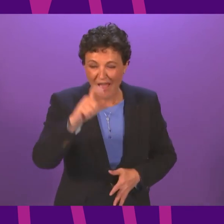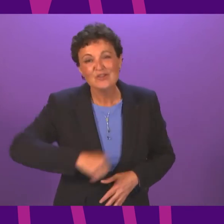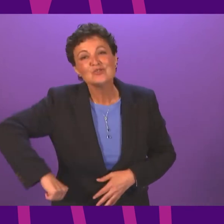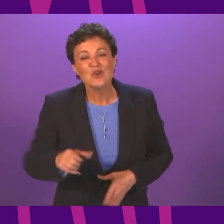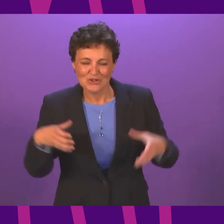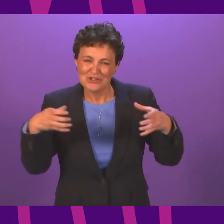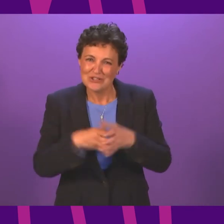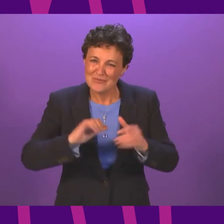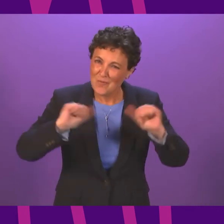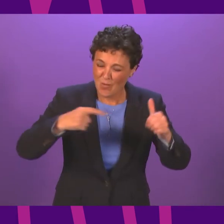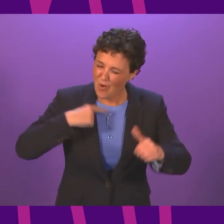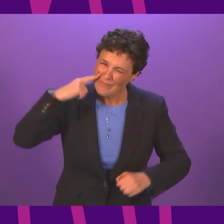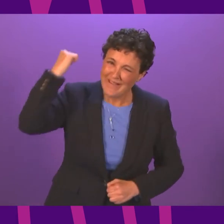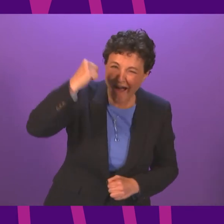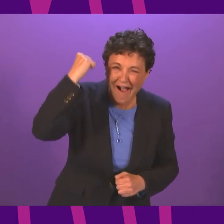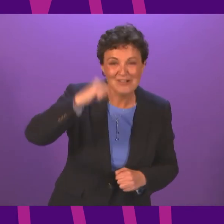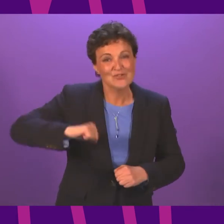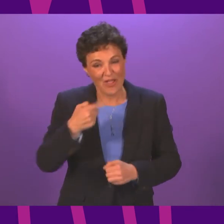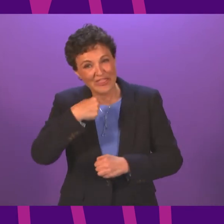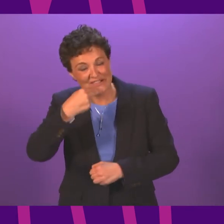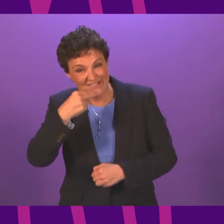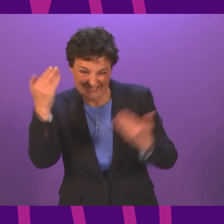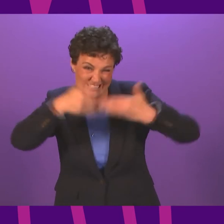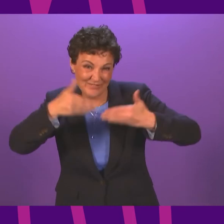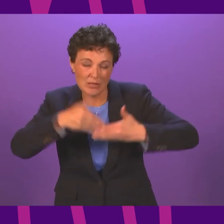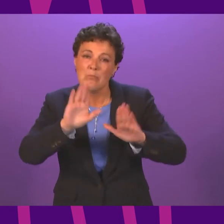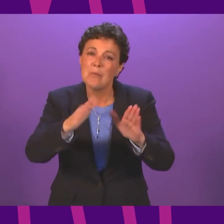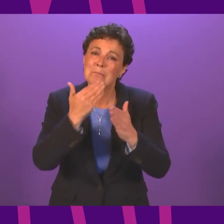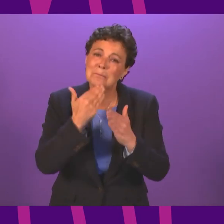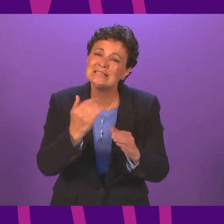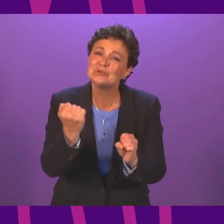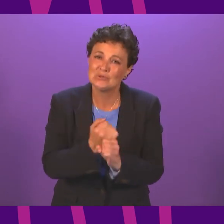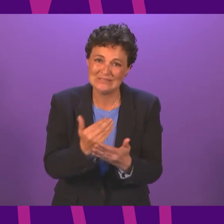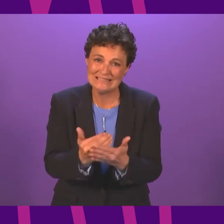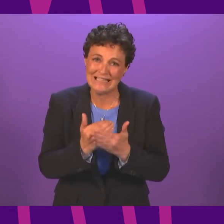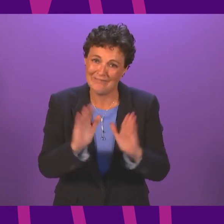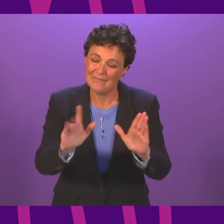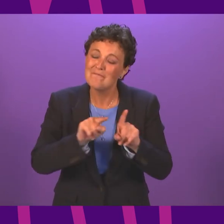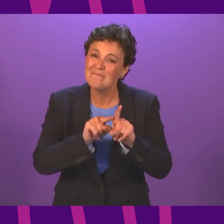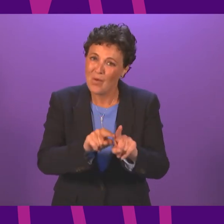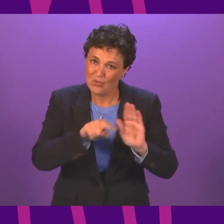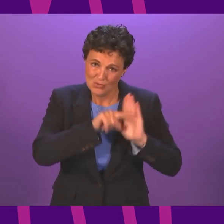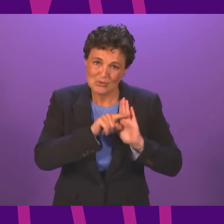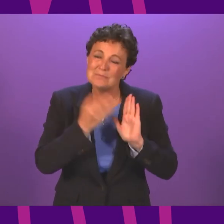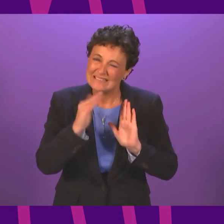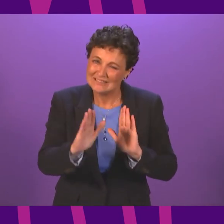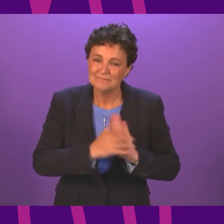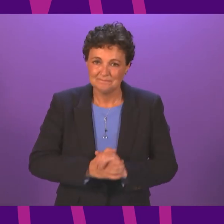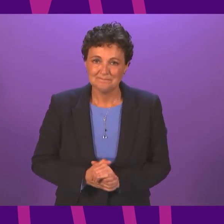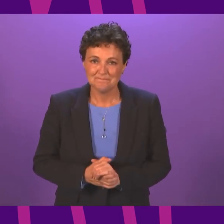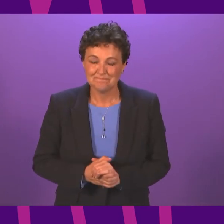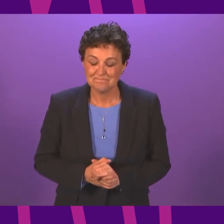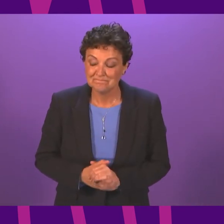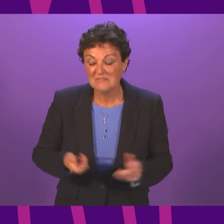We will all be cheering Scotland on this evening. But please do it safely and do it within the rules. Presenting officer,